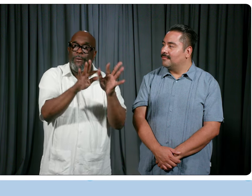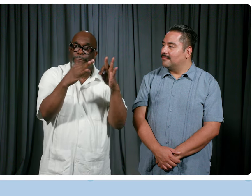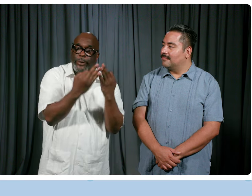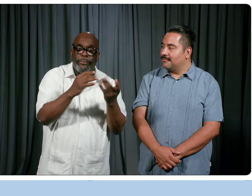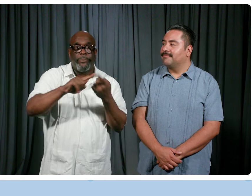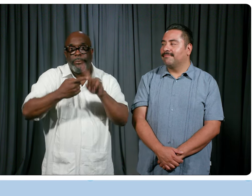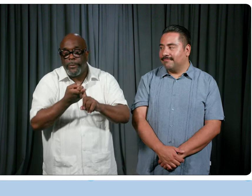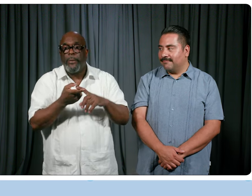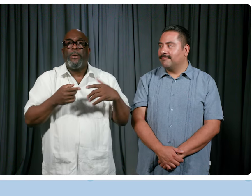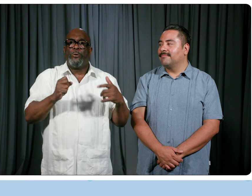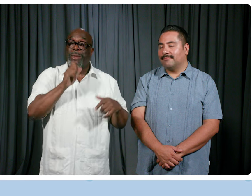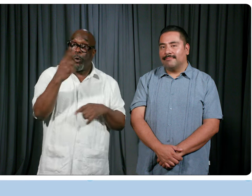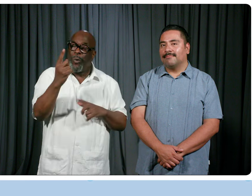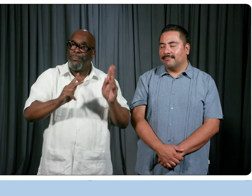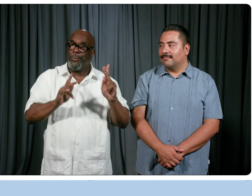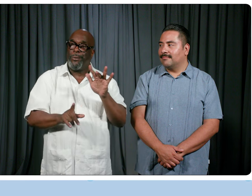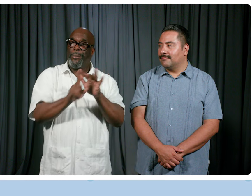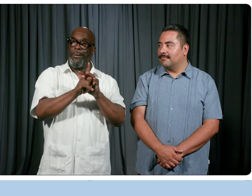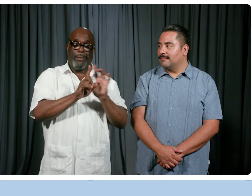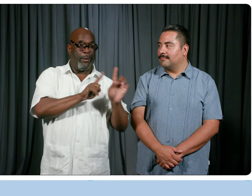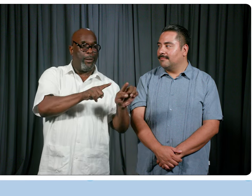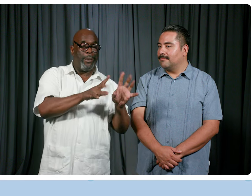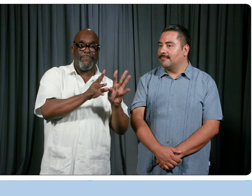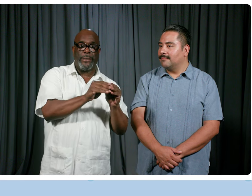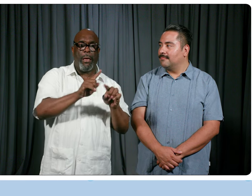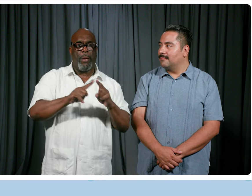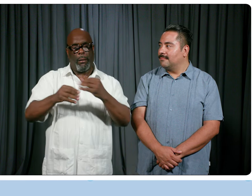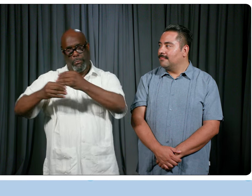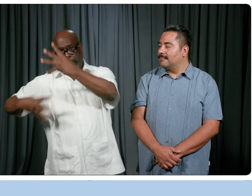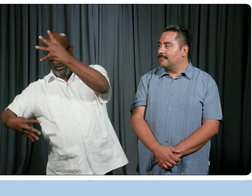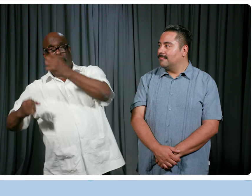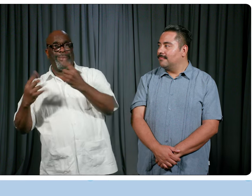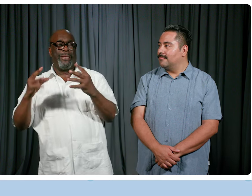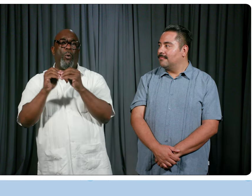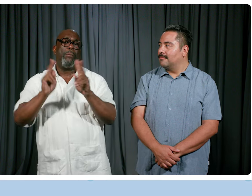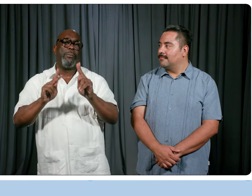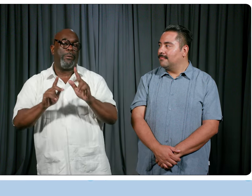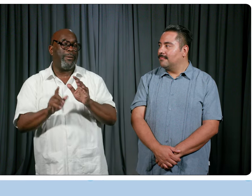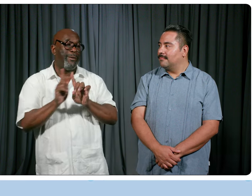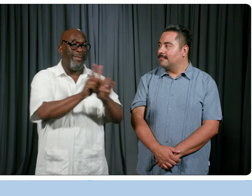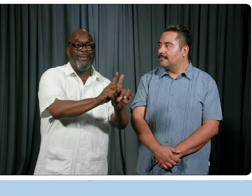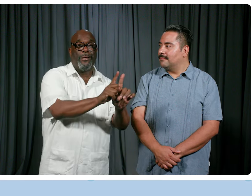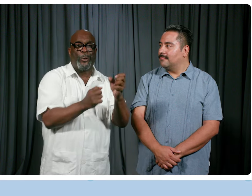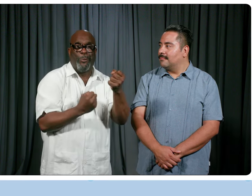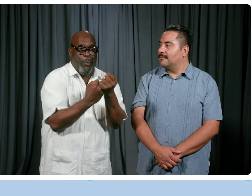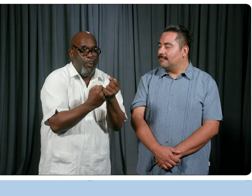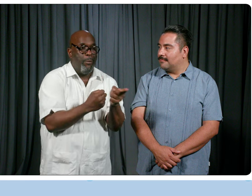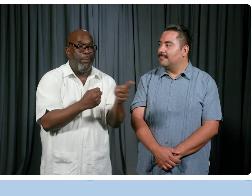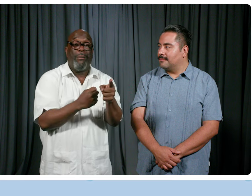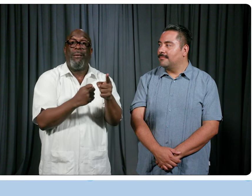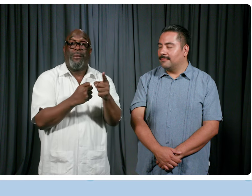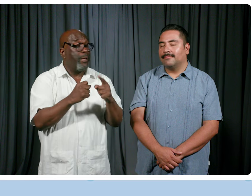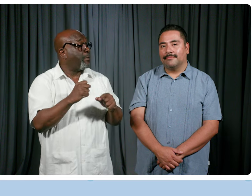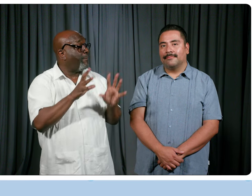just those that are actually attending the convention, but you've got this huge number of people that come in support of those that are attending the convention as well.